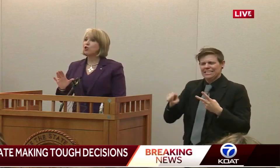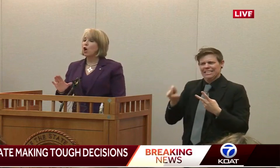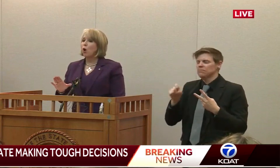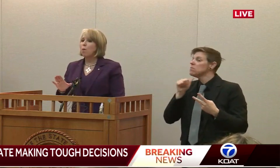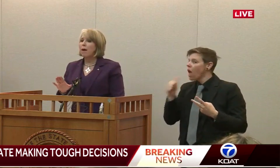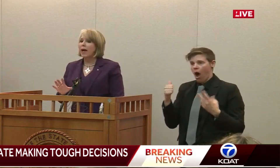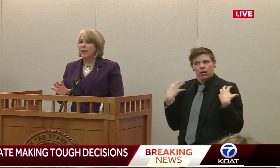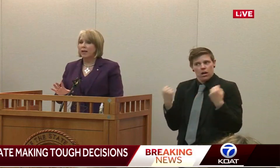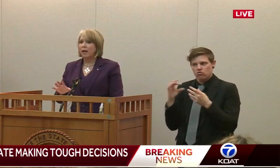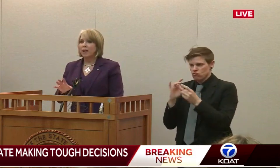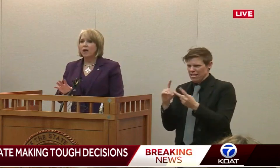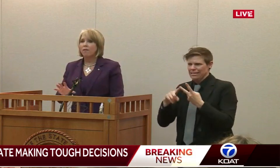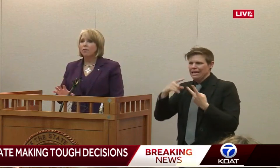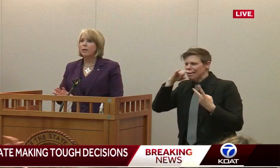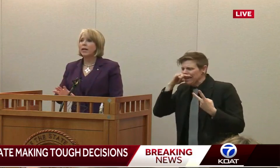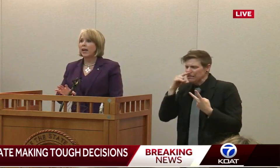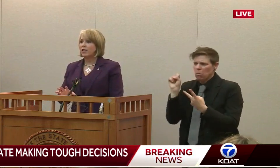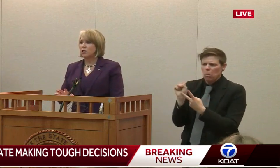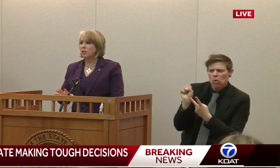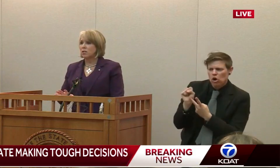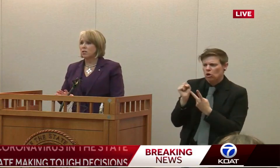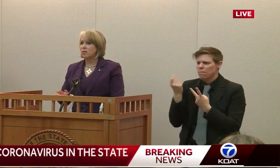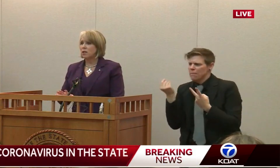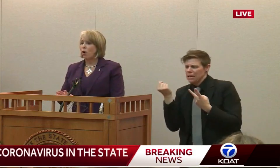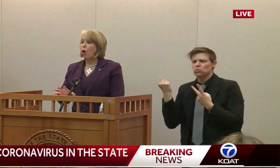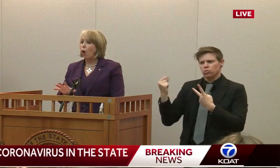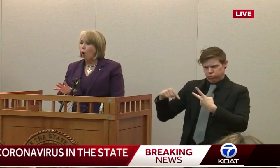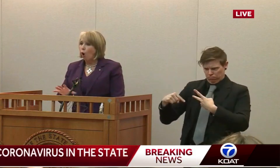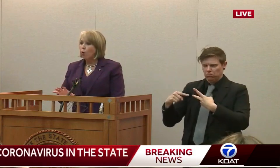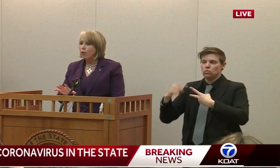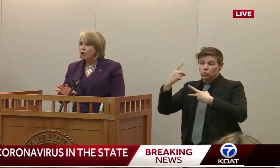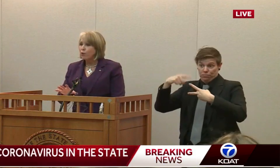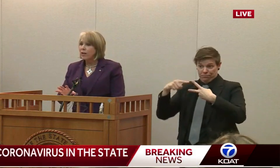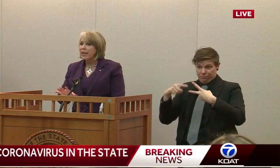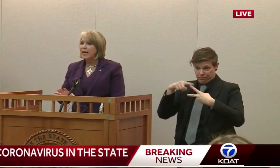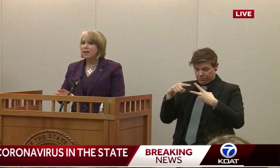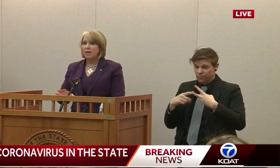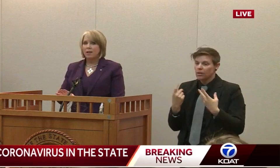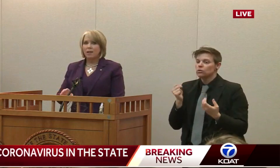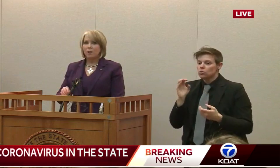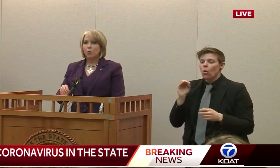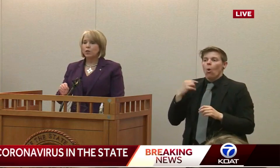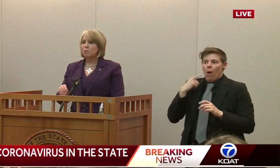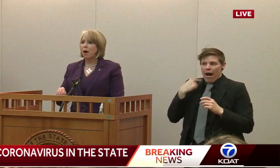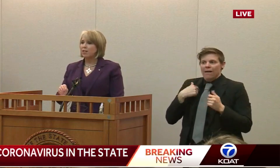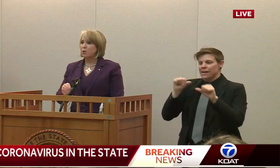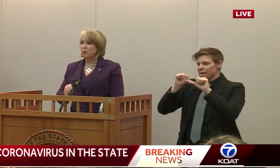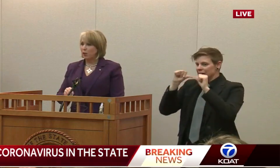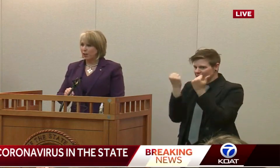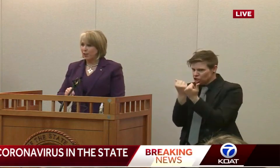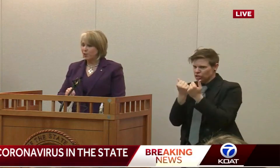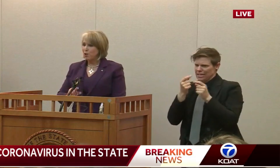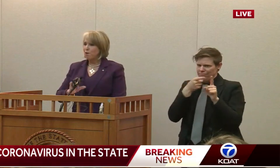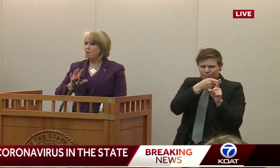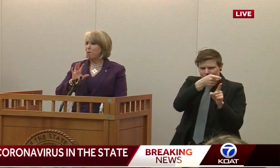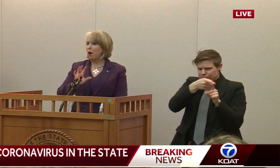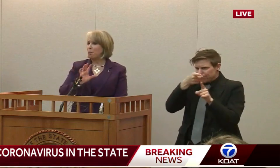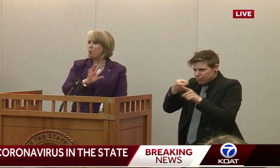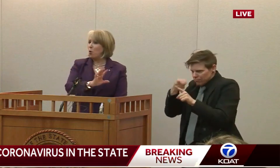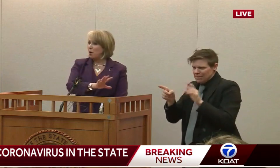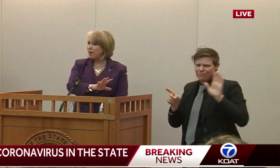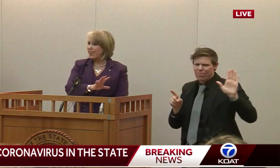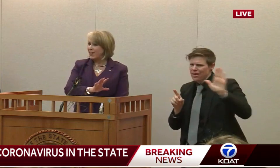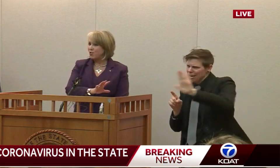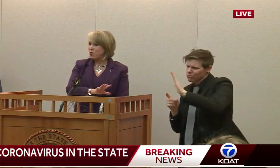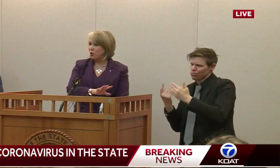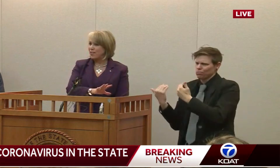there are so many government agencies, all with unique responsibilities, from